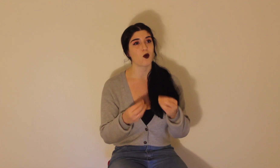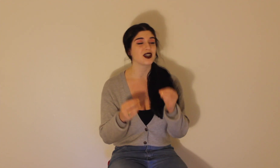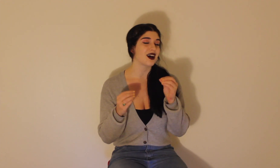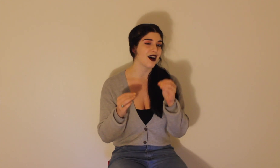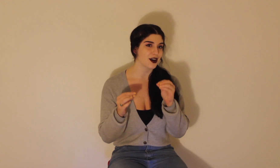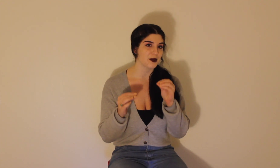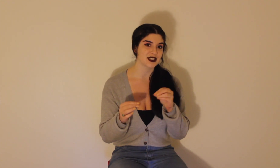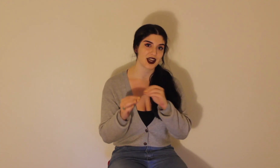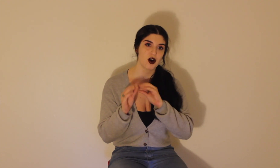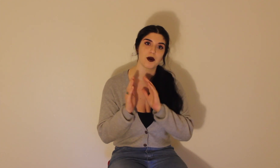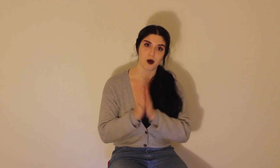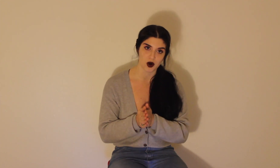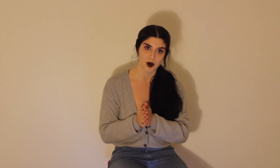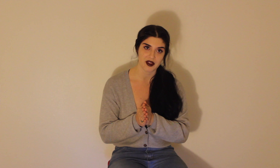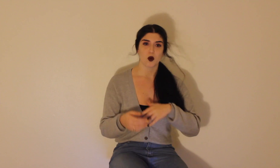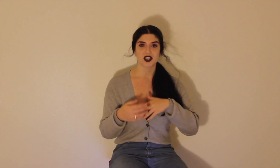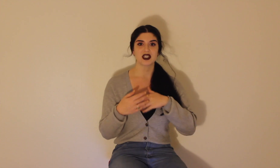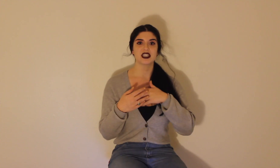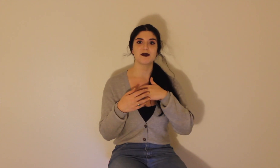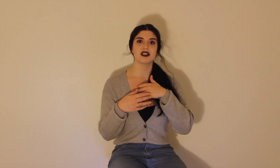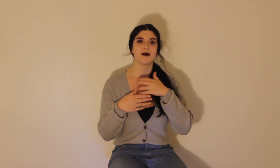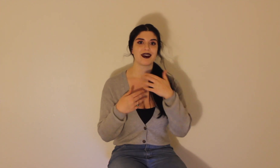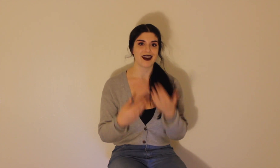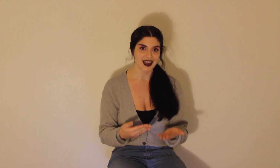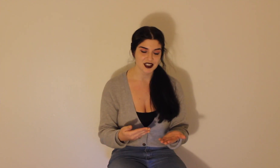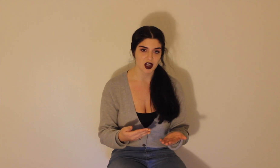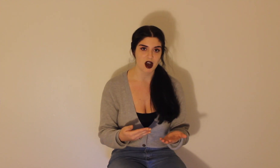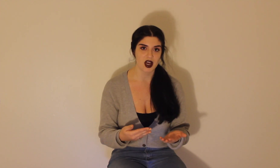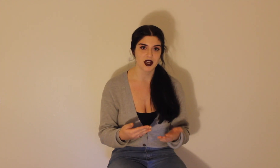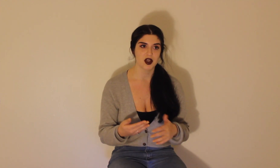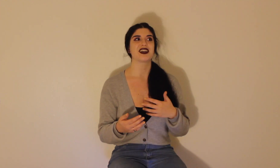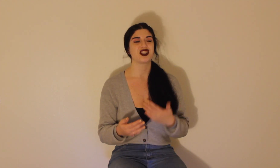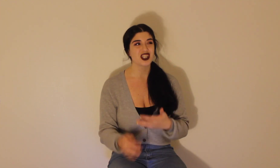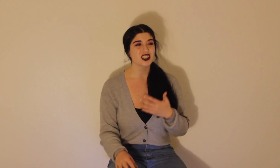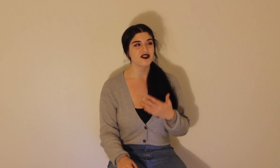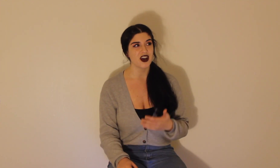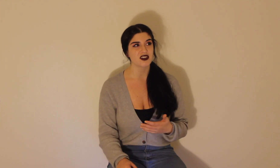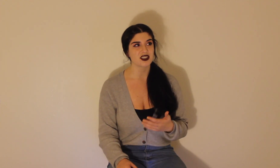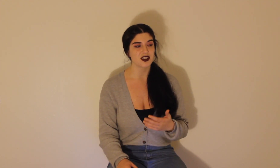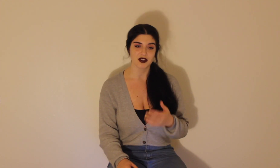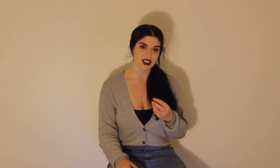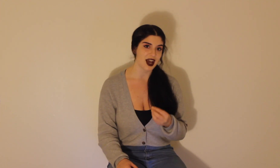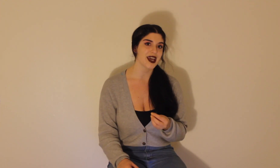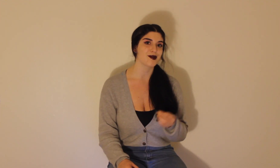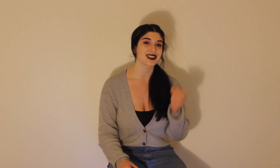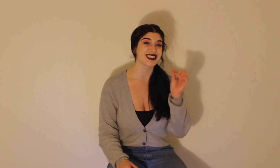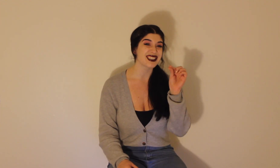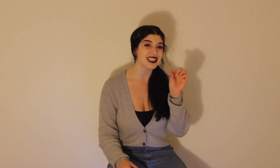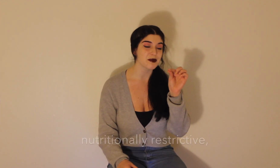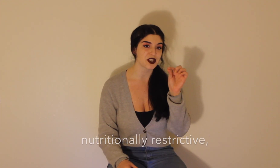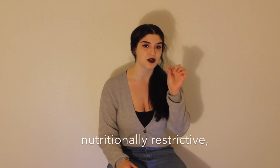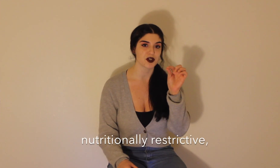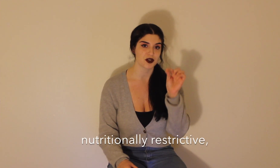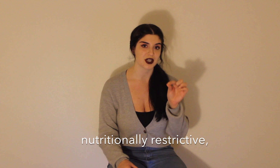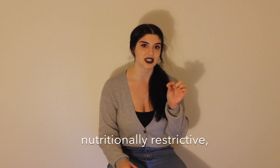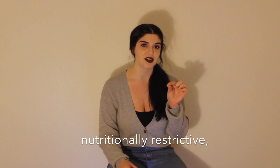wasn't 100% on board with. Which leads me to my next con. I just felt as though the diet was a little bit too restrictive